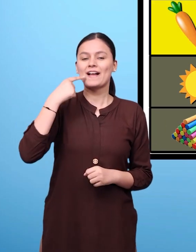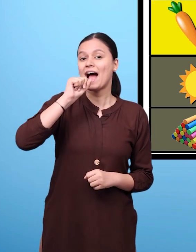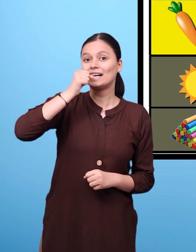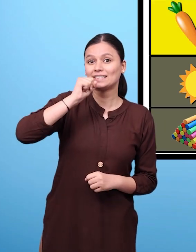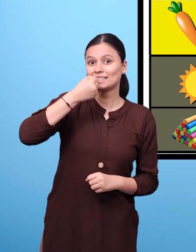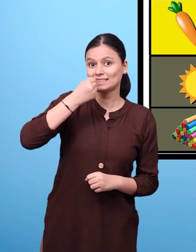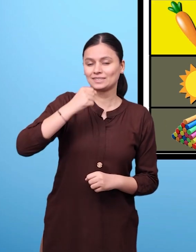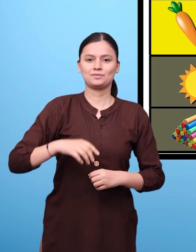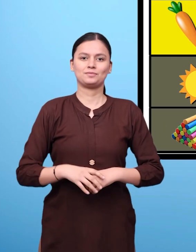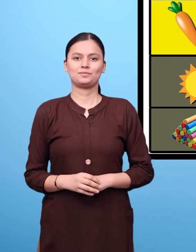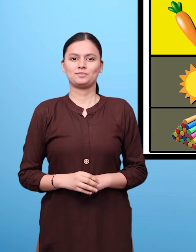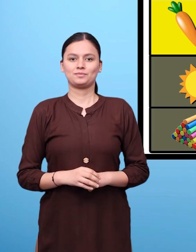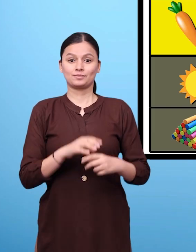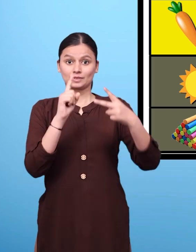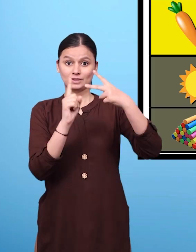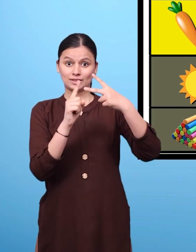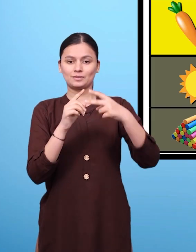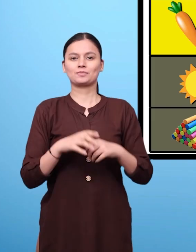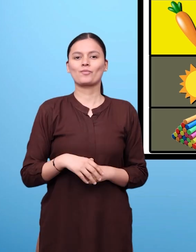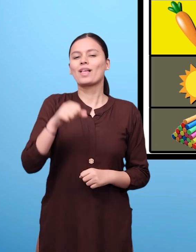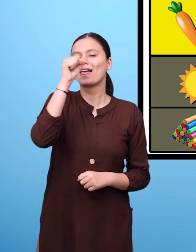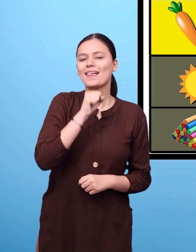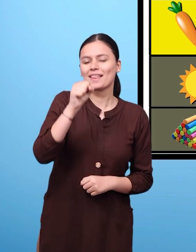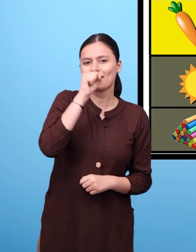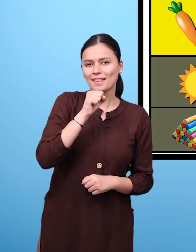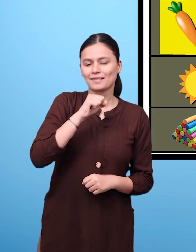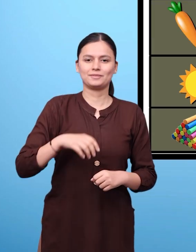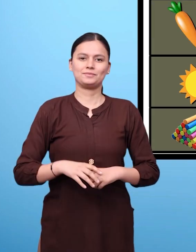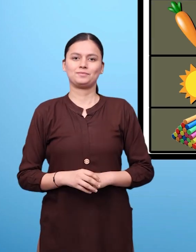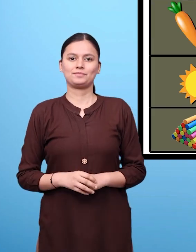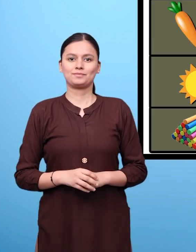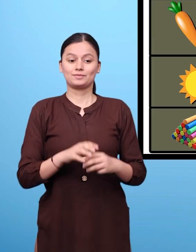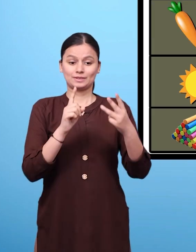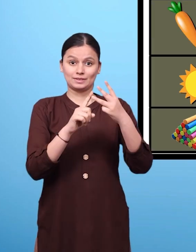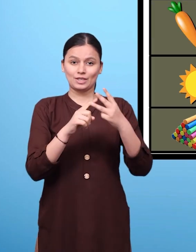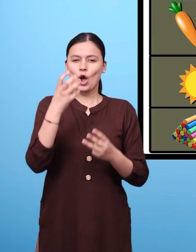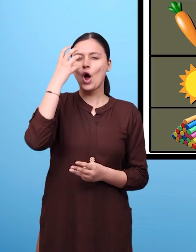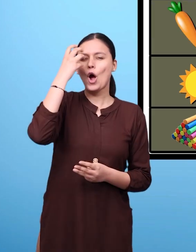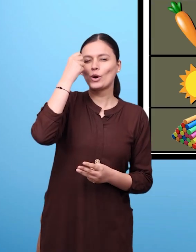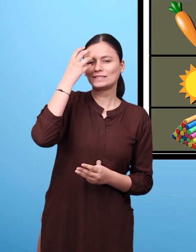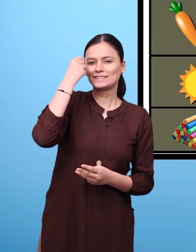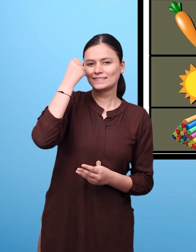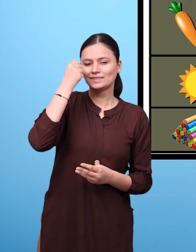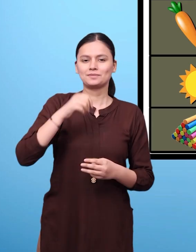first row is of a carrot followed by an ice cream cone